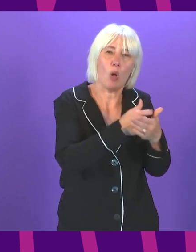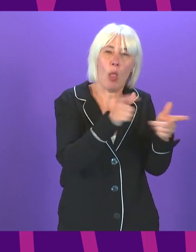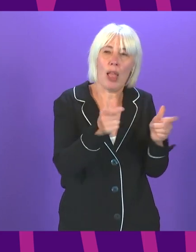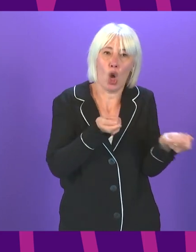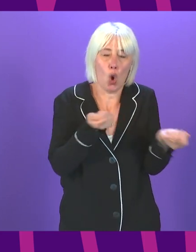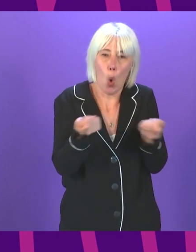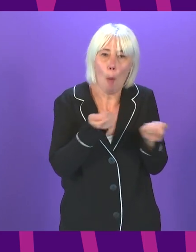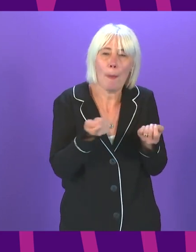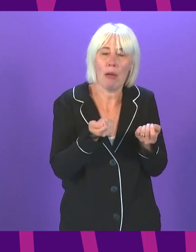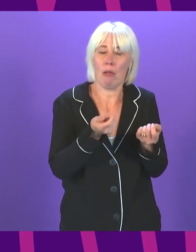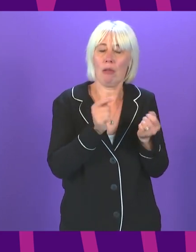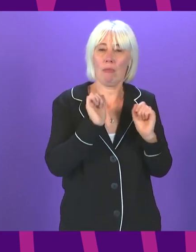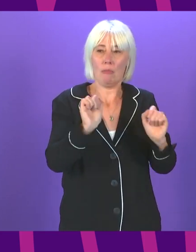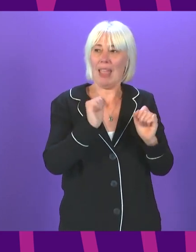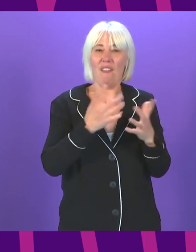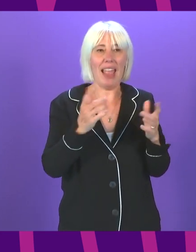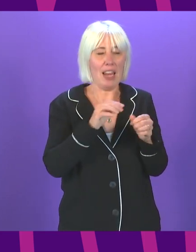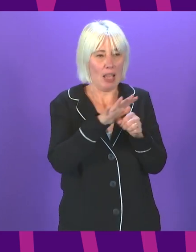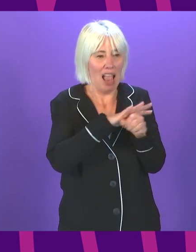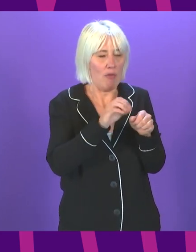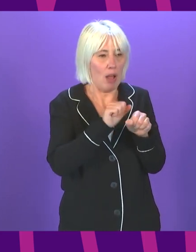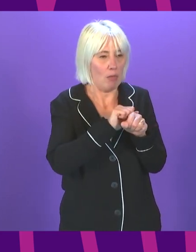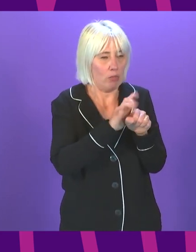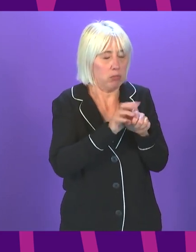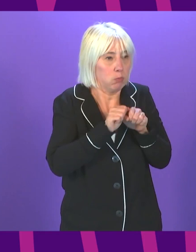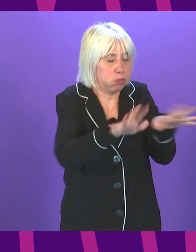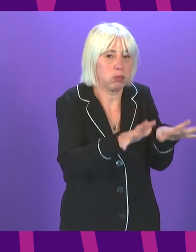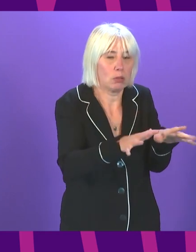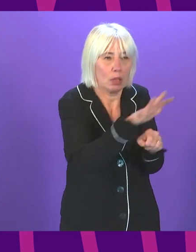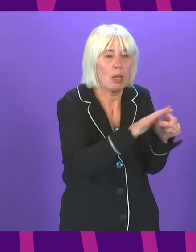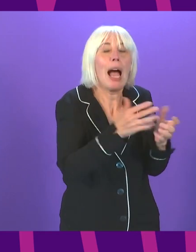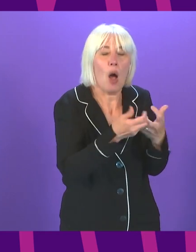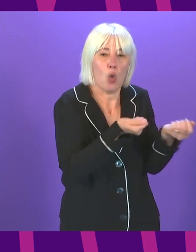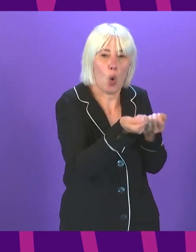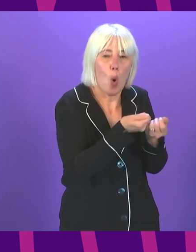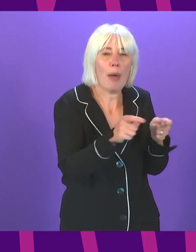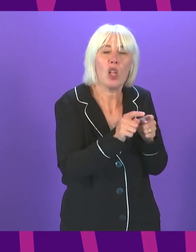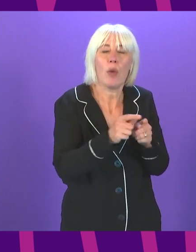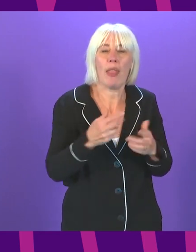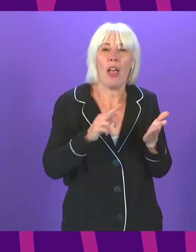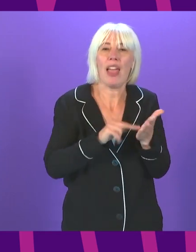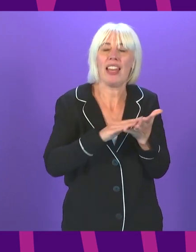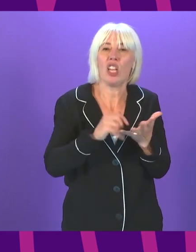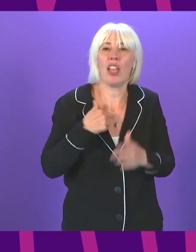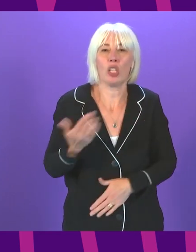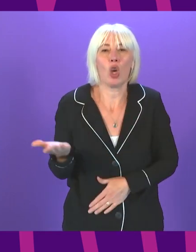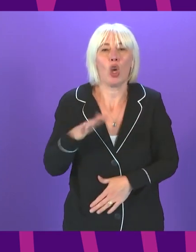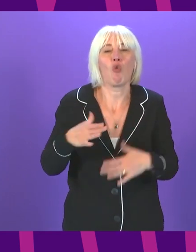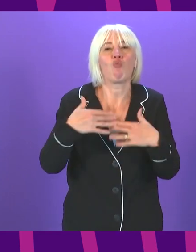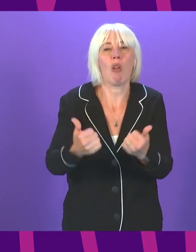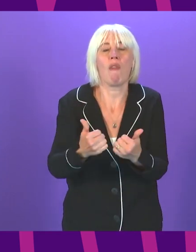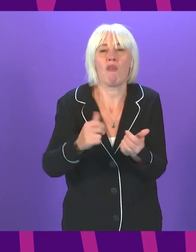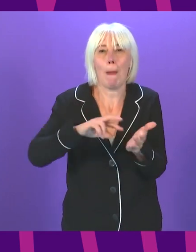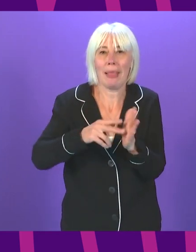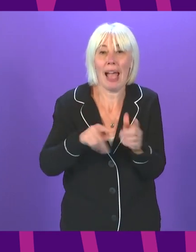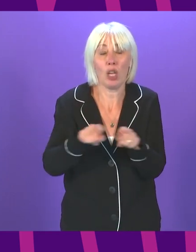health sense, in terms of local outbreak management, but also through the NHS recovery plan and the winter planning, which